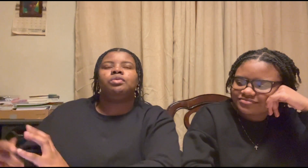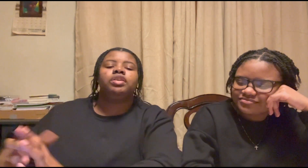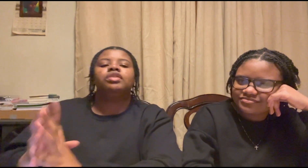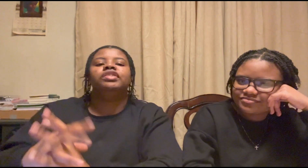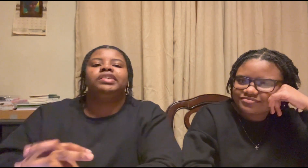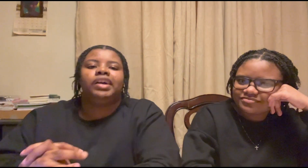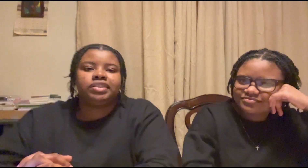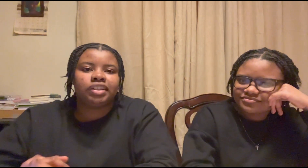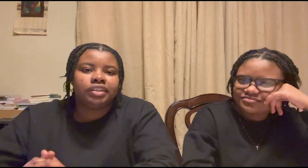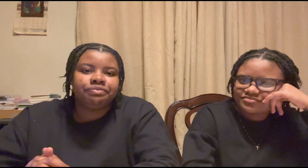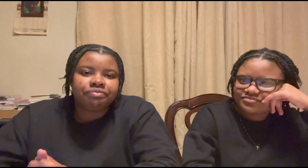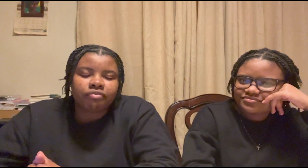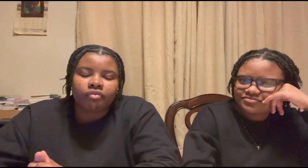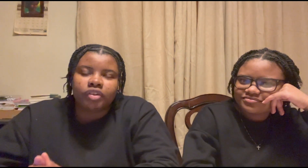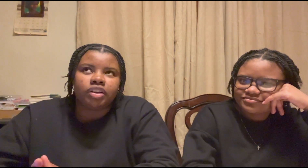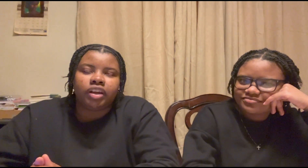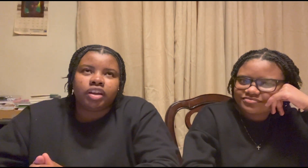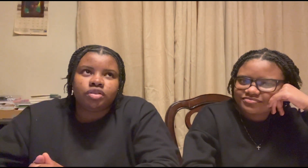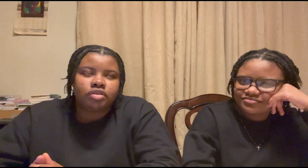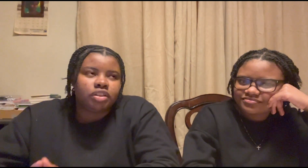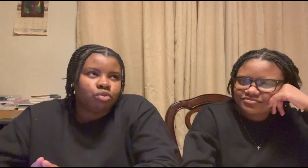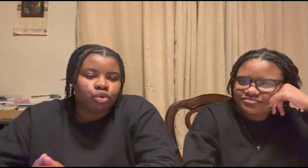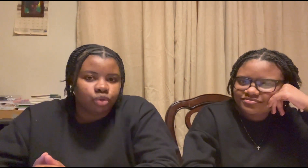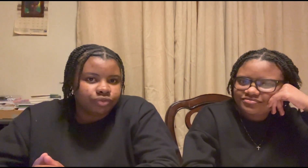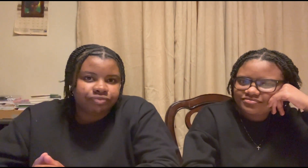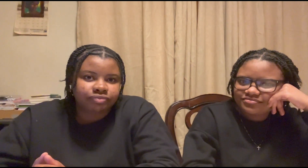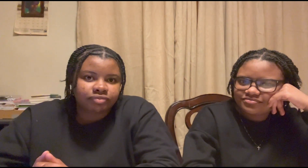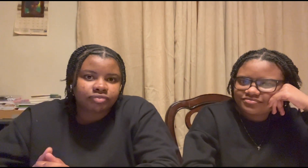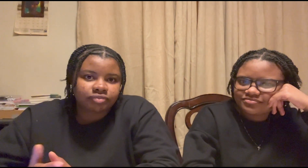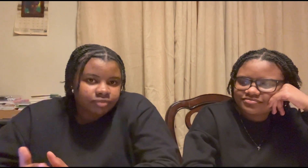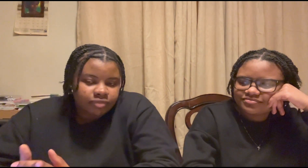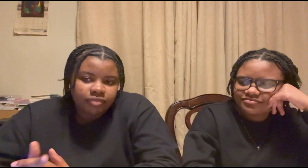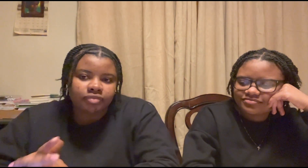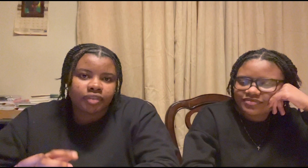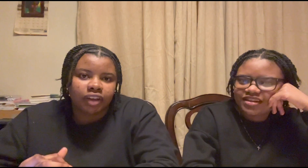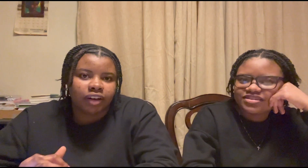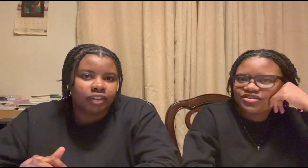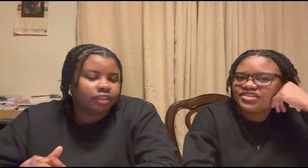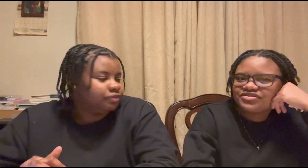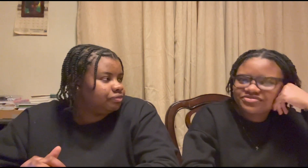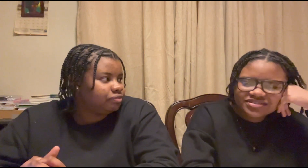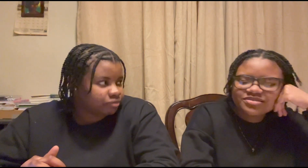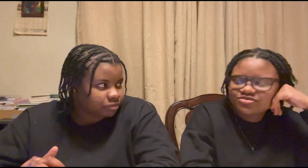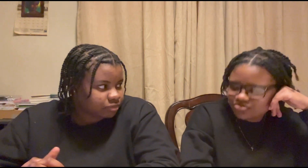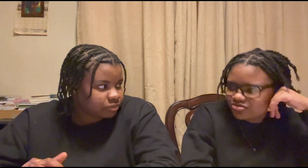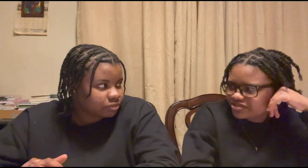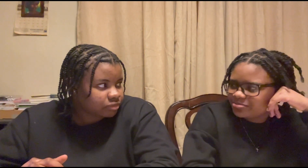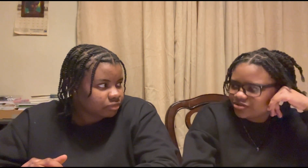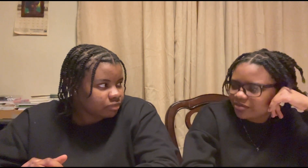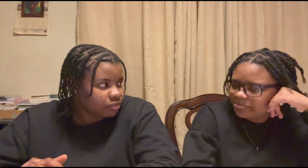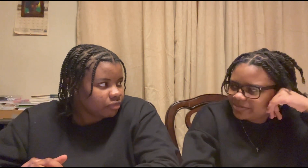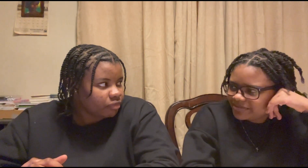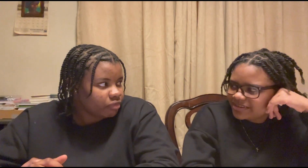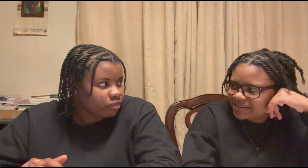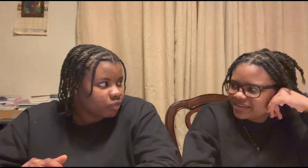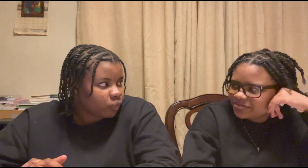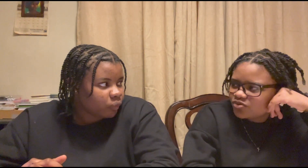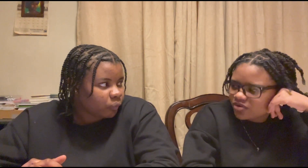want to go to alaska like it just seems cool so it seems cool to burn up cool